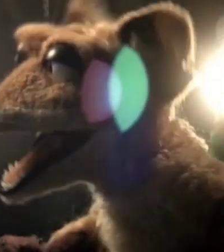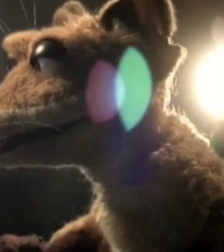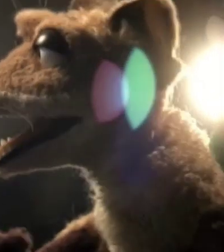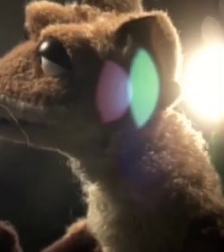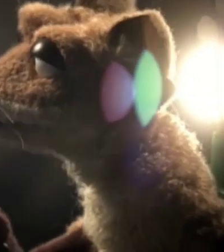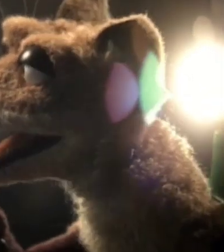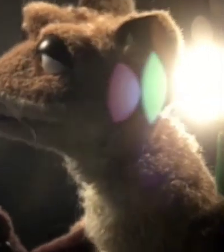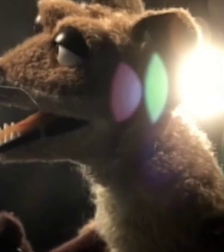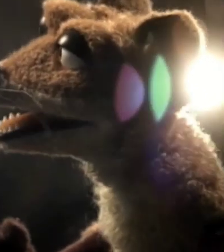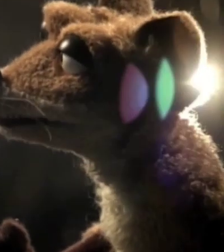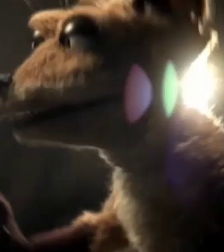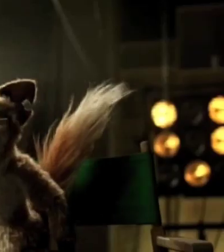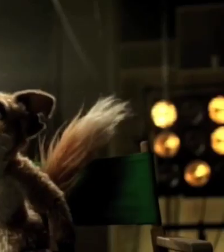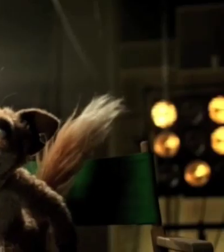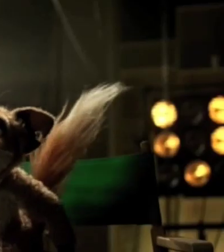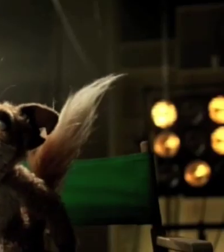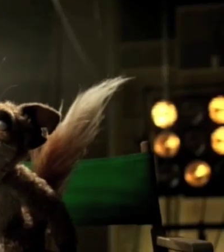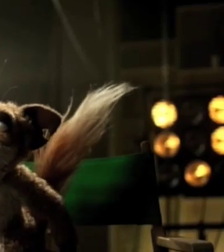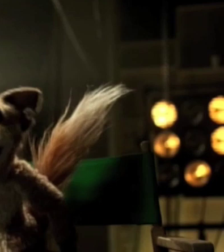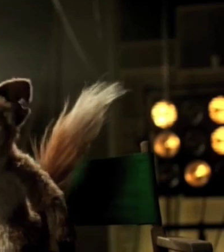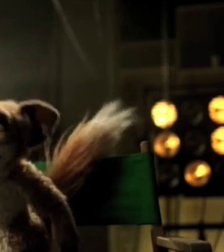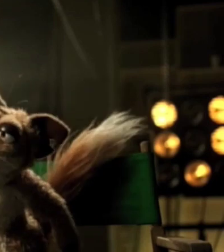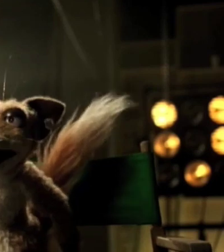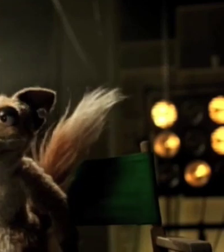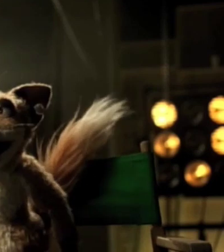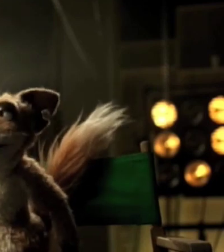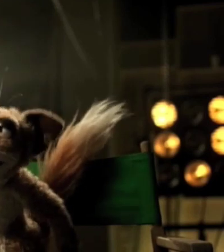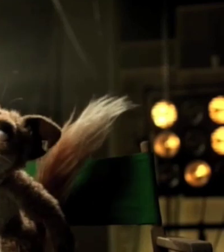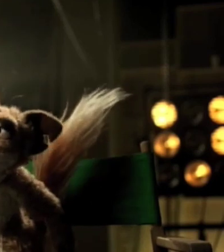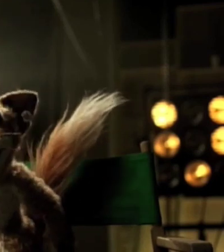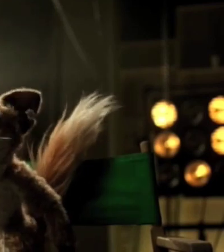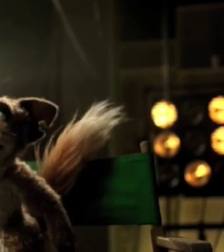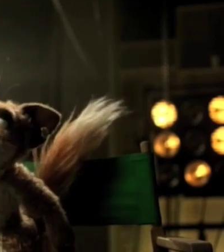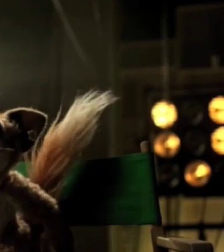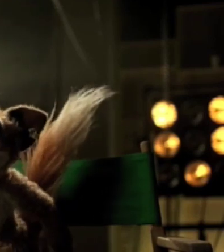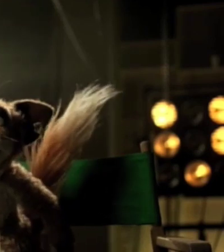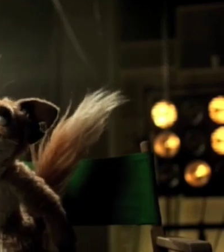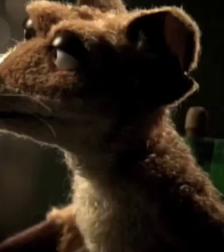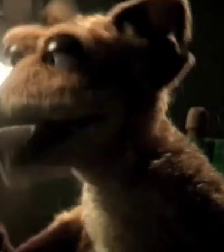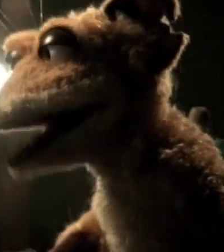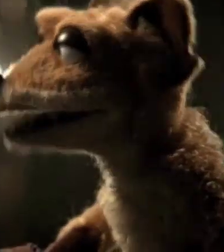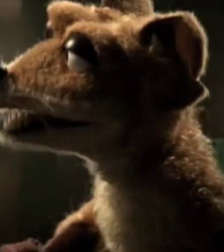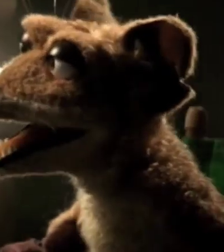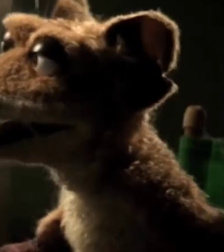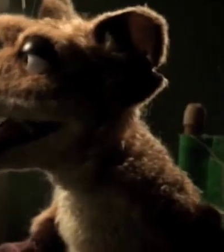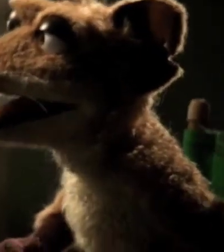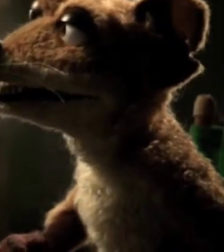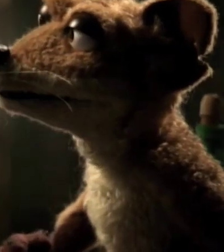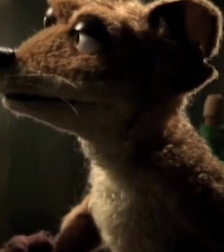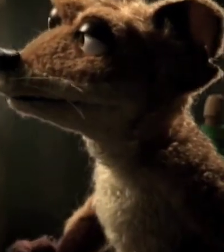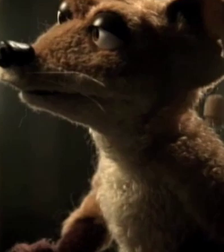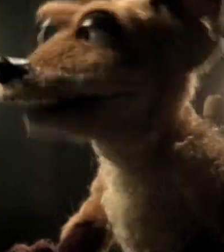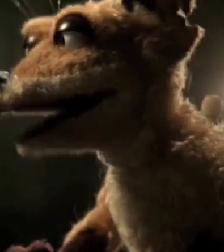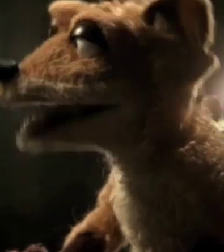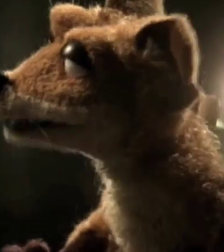But then that's the character. That's Vince. That's the creature I have to inhabit. He's a beast of impulse.